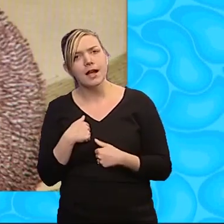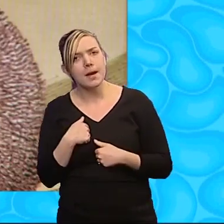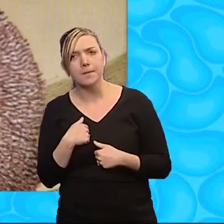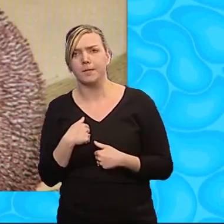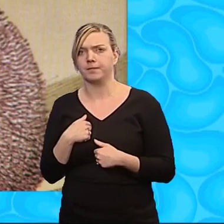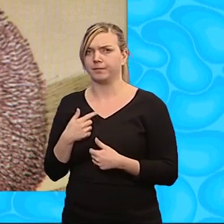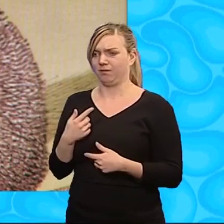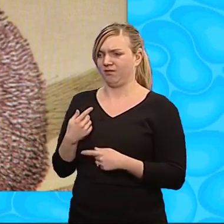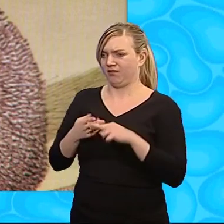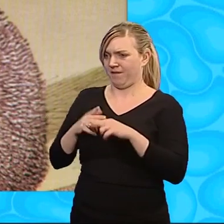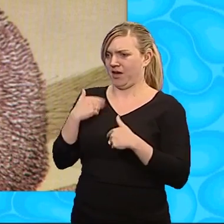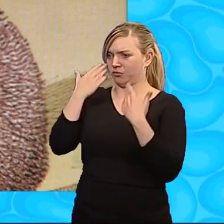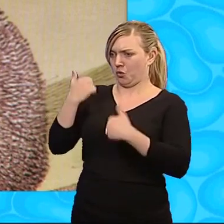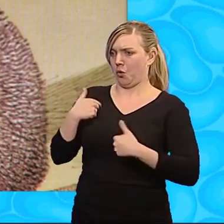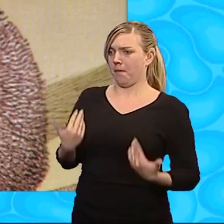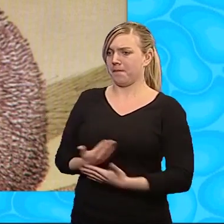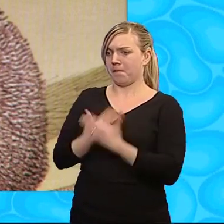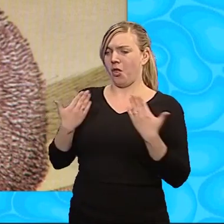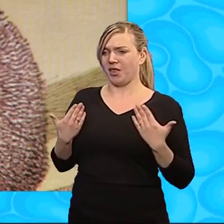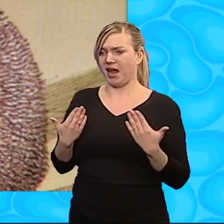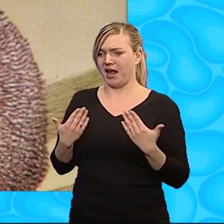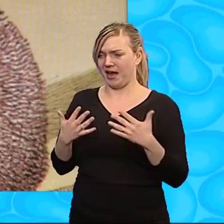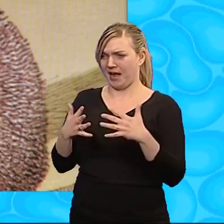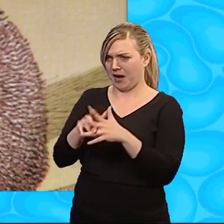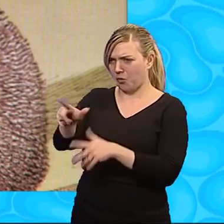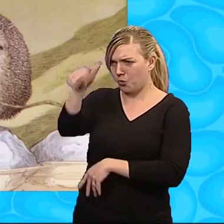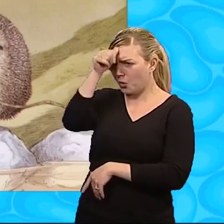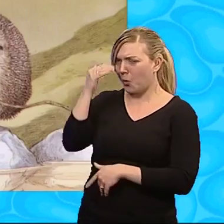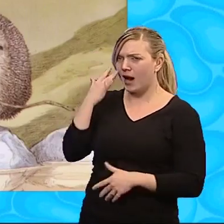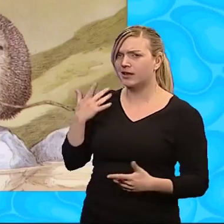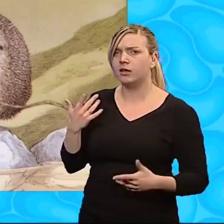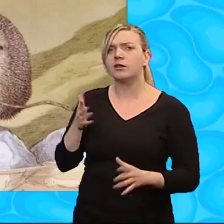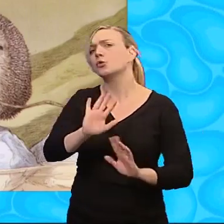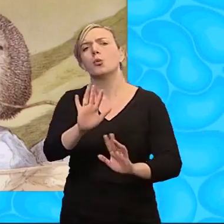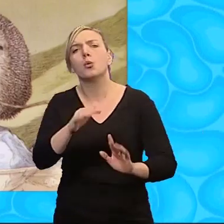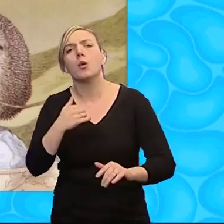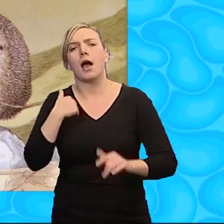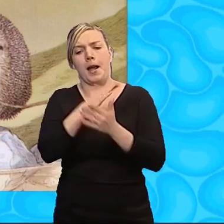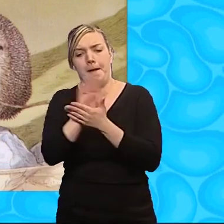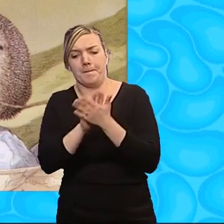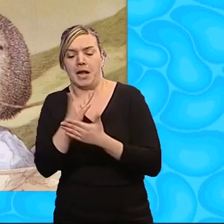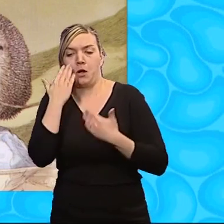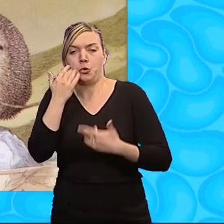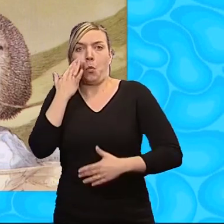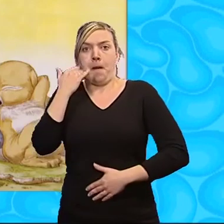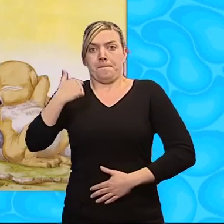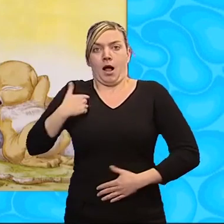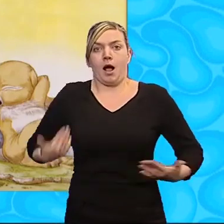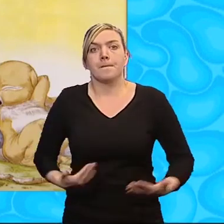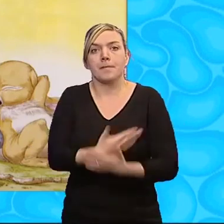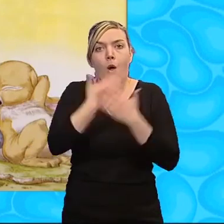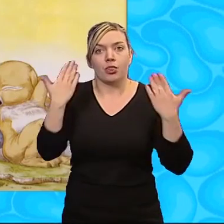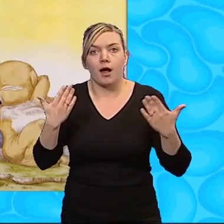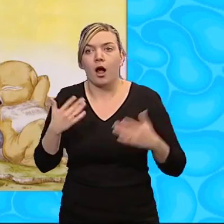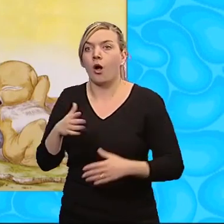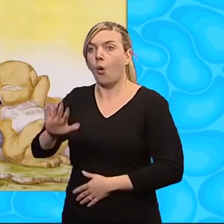Well, if I don't know when my birthday is, said Hedgehog, how could you? I mean, I don't know when my birthday is. Well, I have